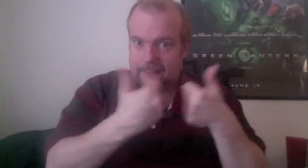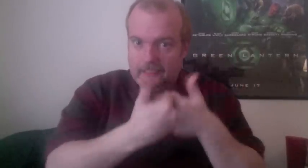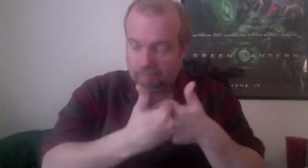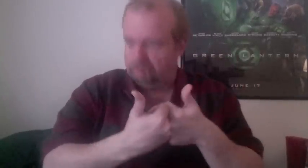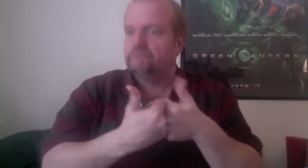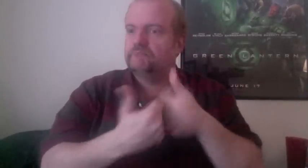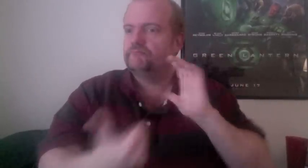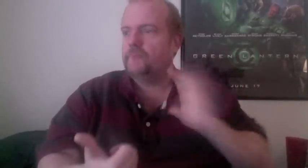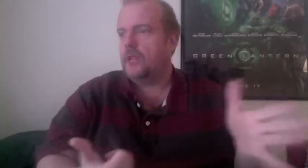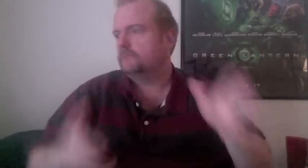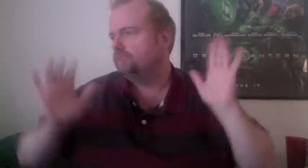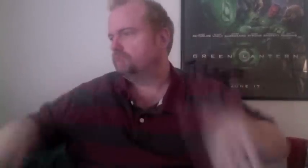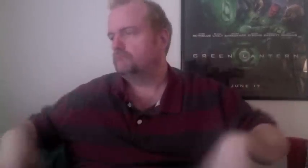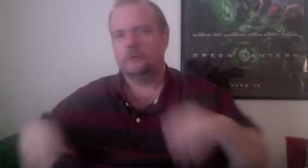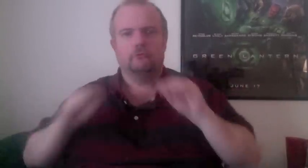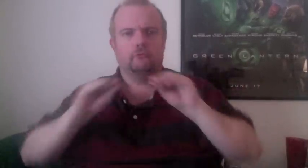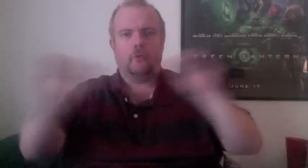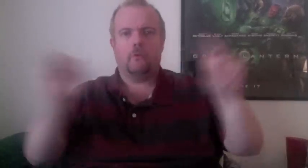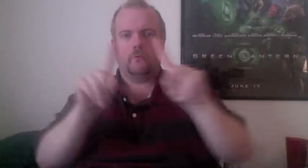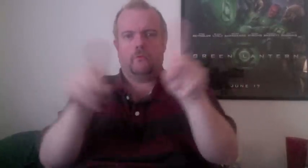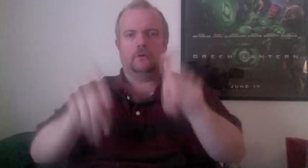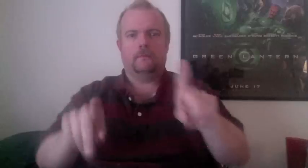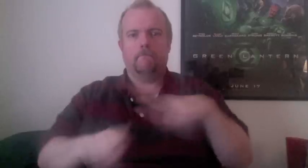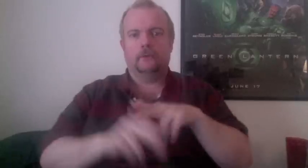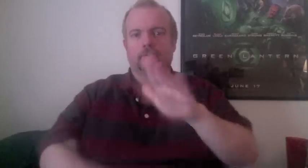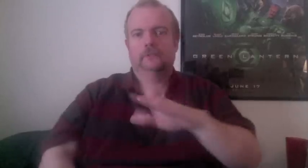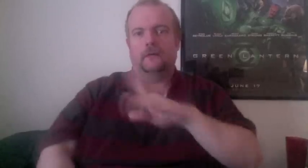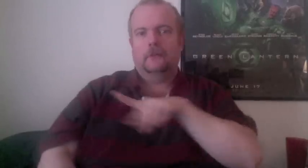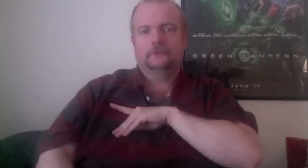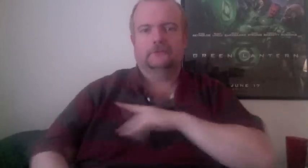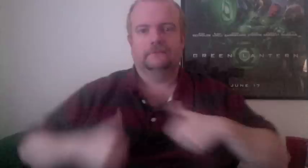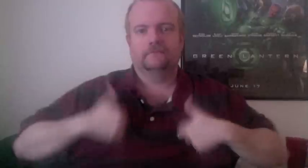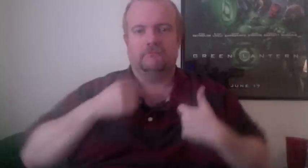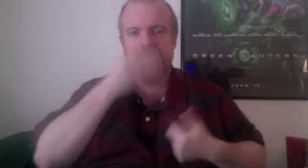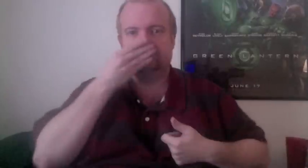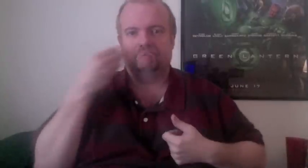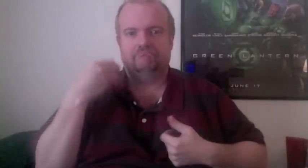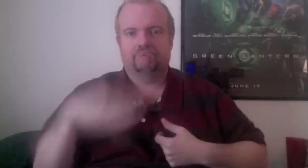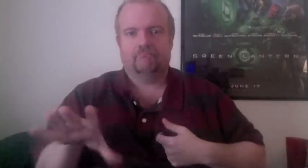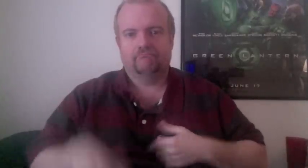Ever since then, John and I just started going as often as we could, because it is definitely haunted.